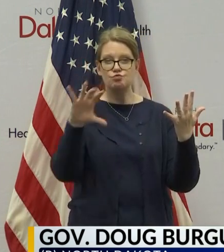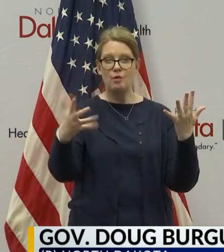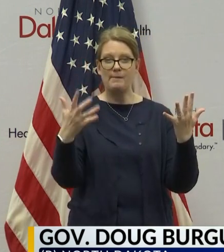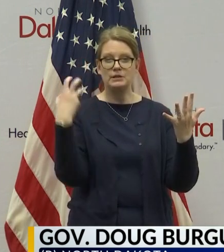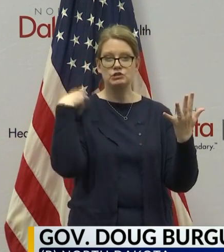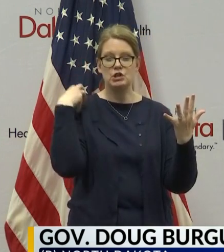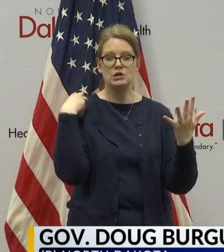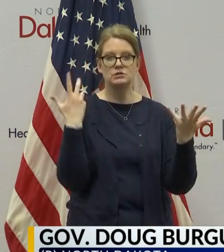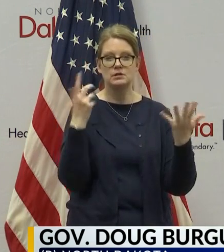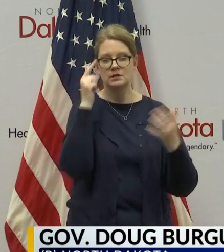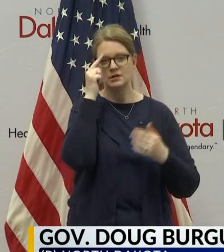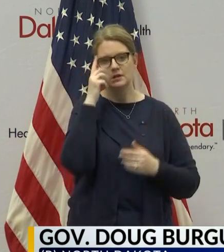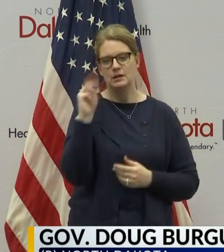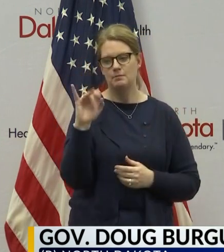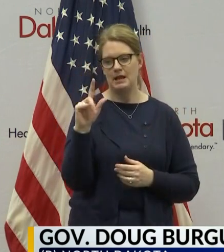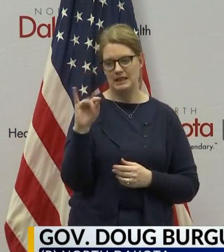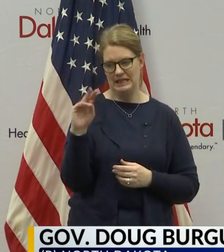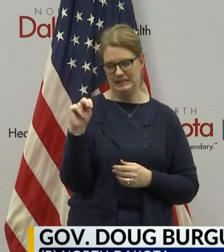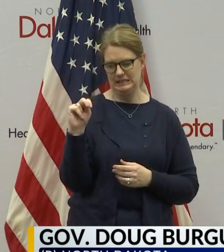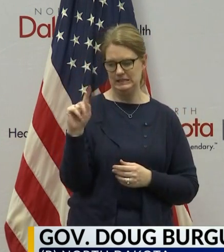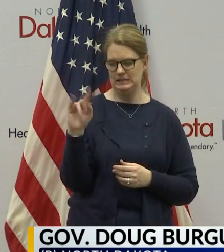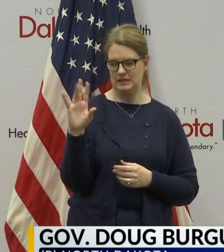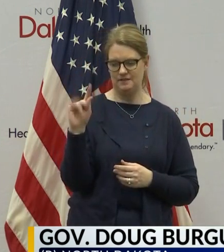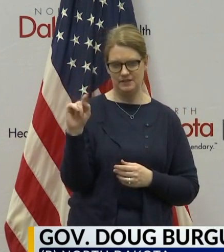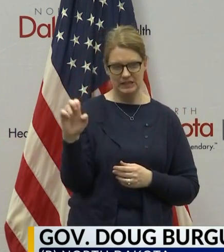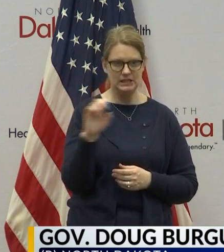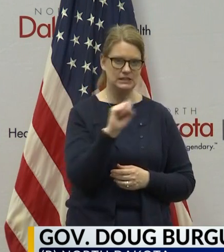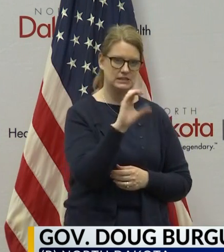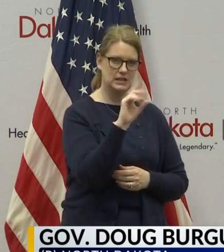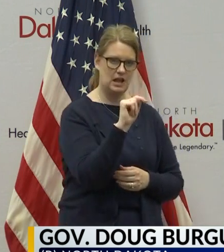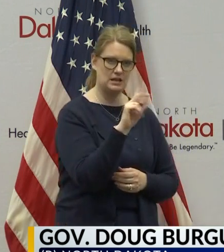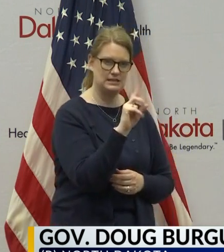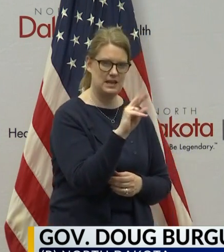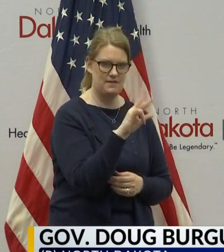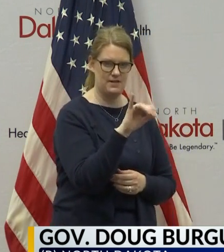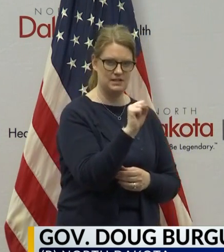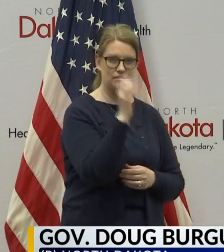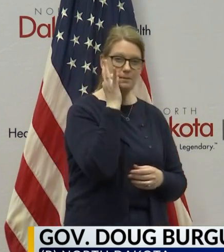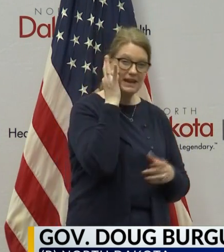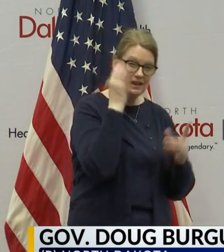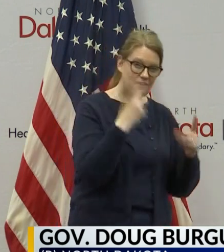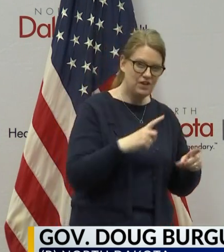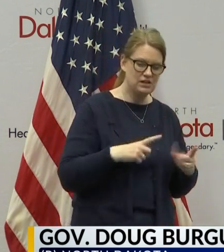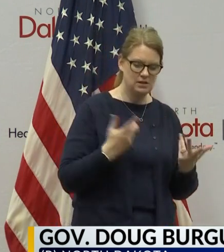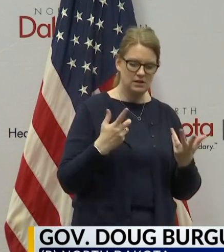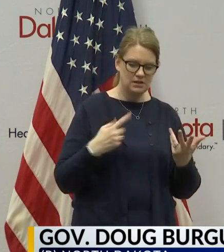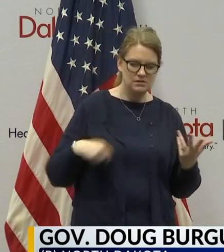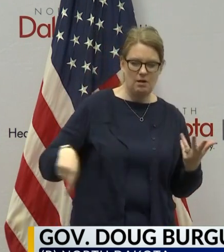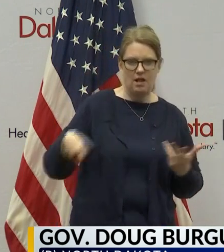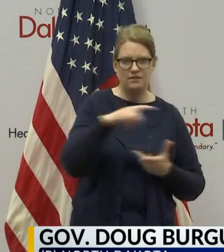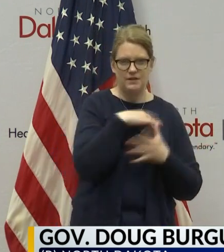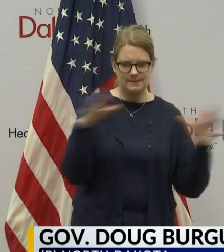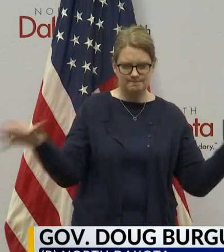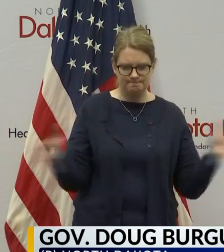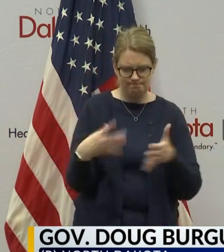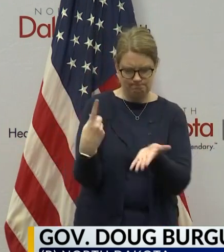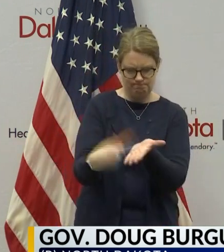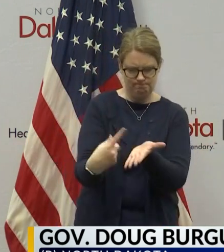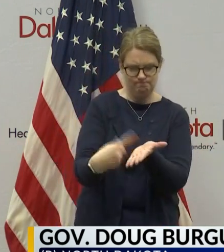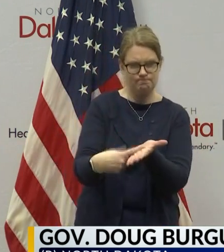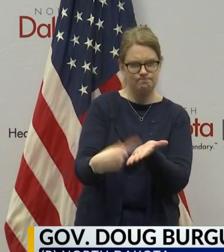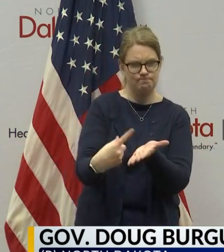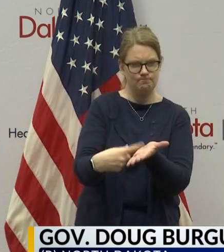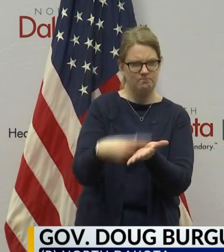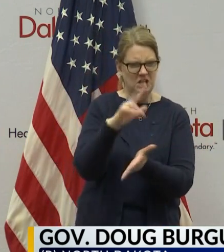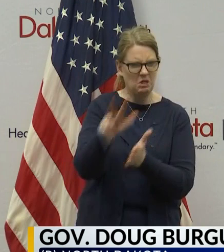State Health Officer Mylan Tufte, myself, Scott Davis from Indian Affairs, continuing to collect valuable information about the unique